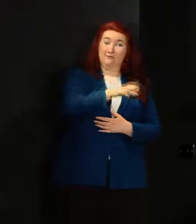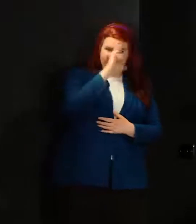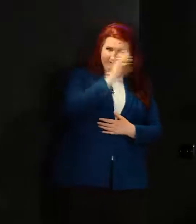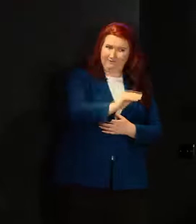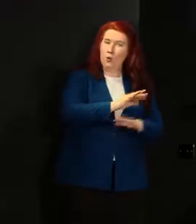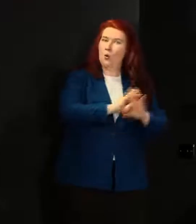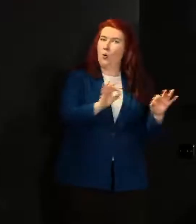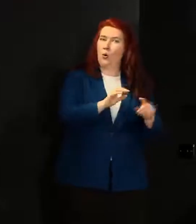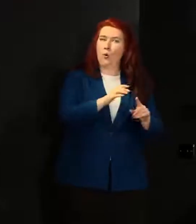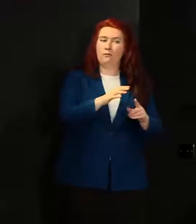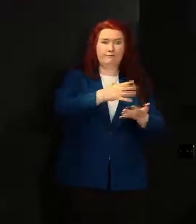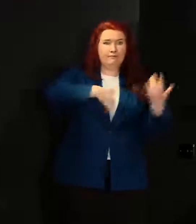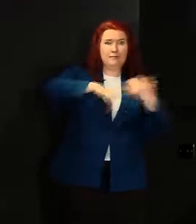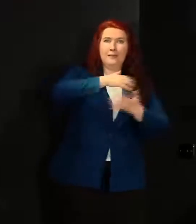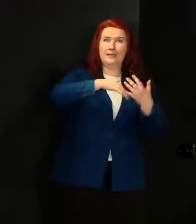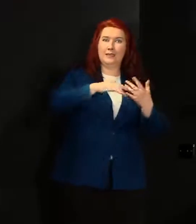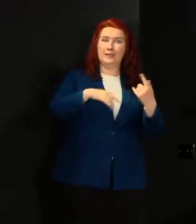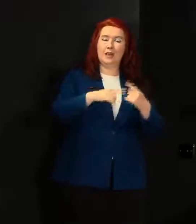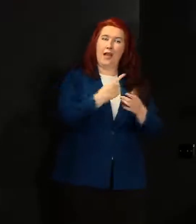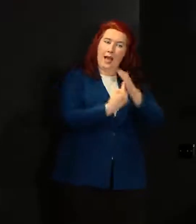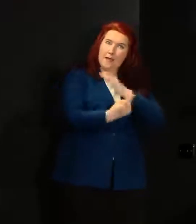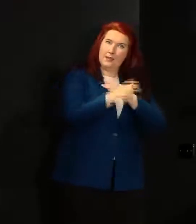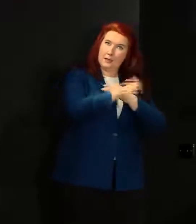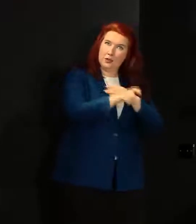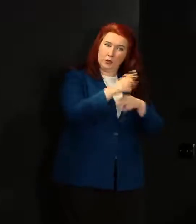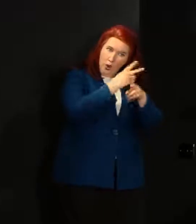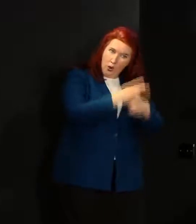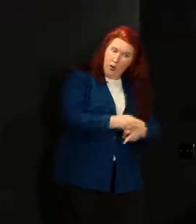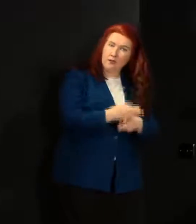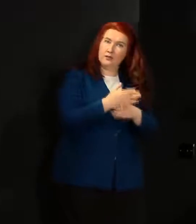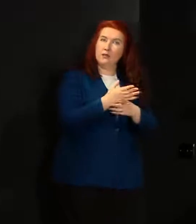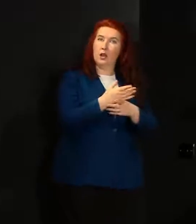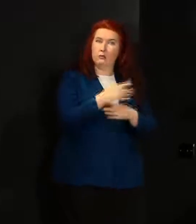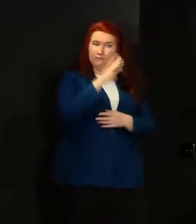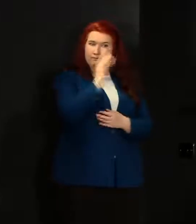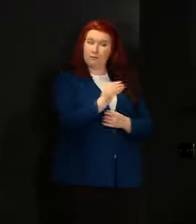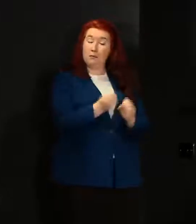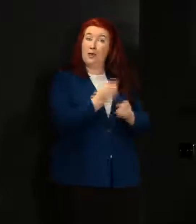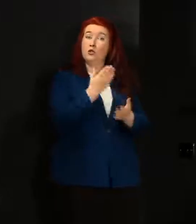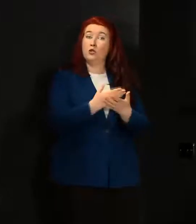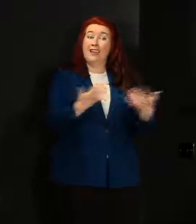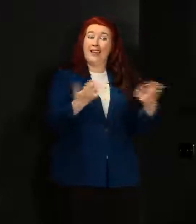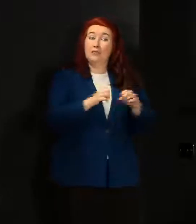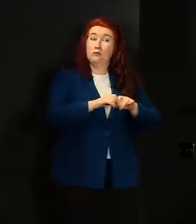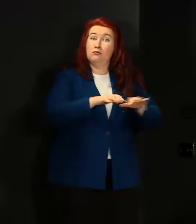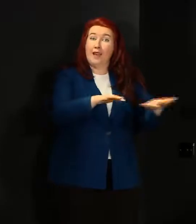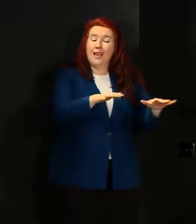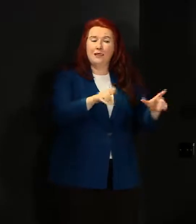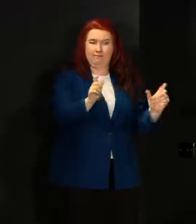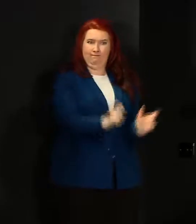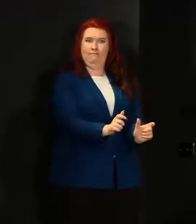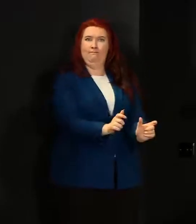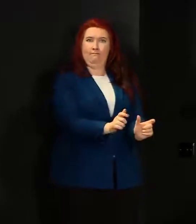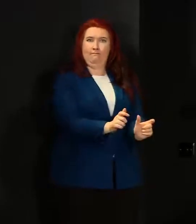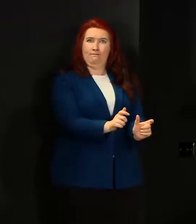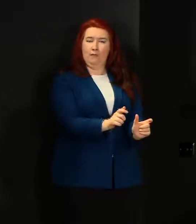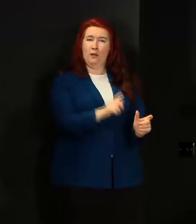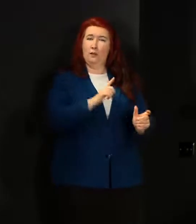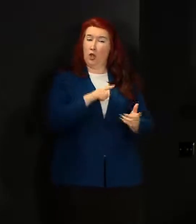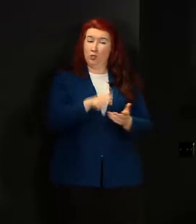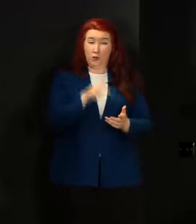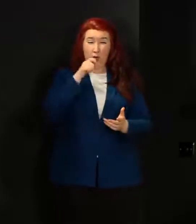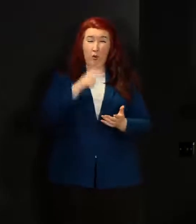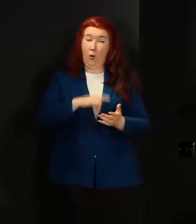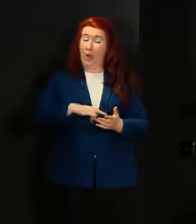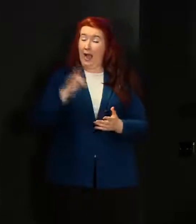activities to isolate patients to look after them and so that the spread would be contained because this is an enormously infectious